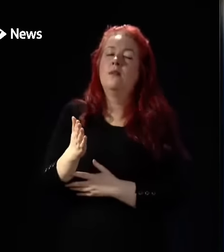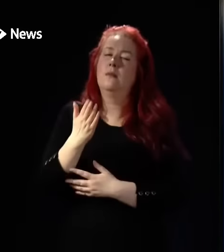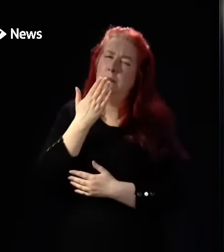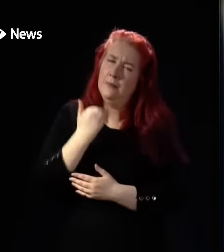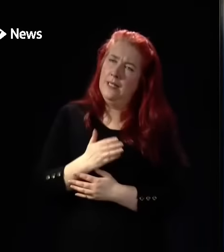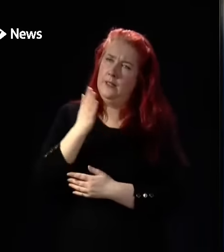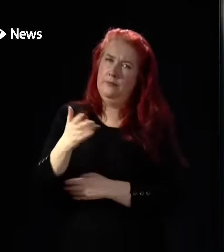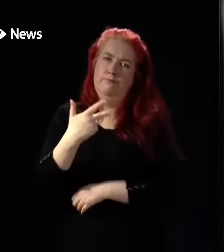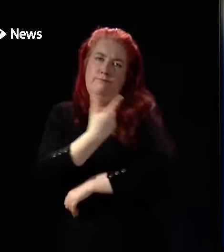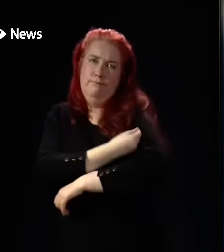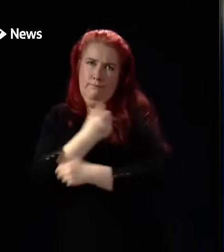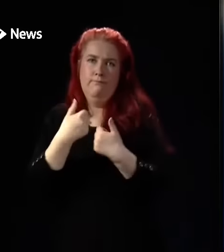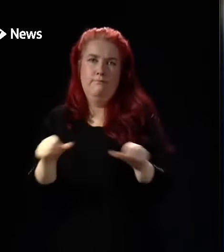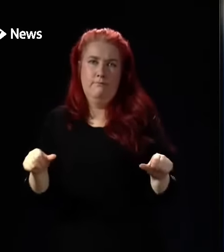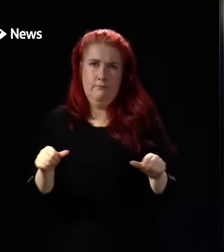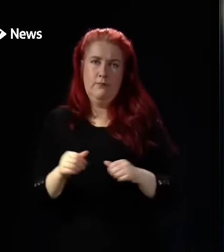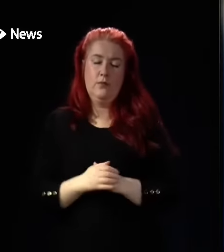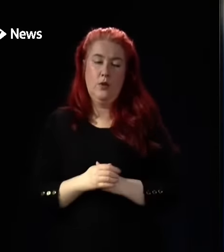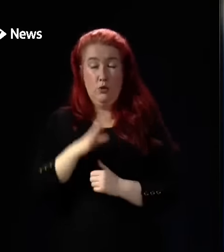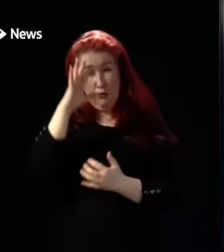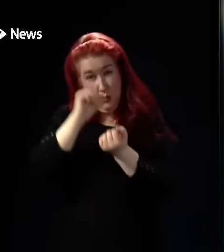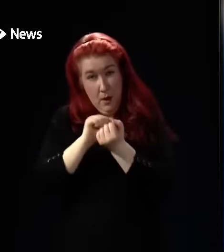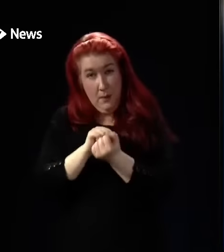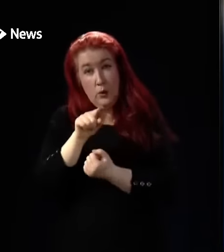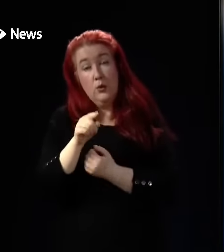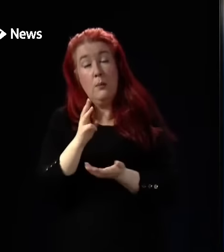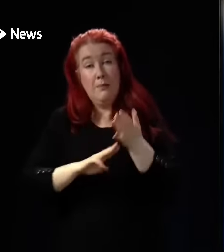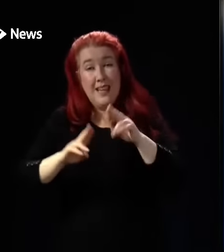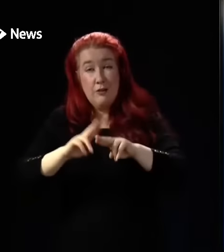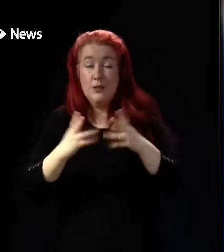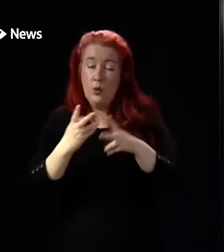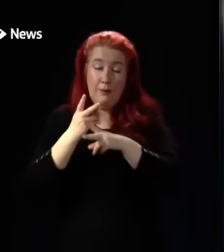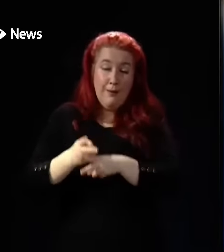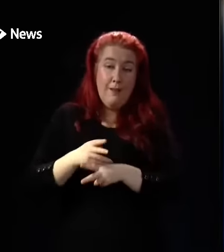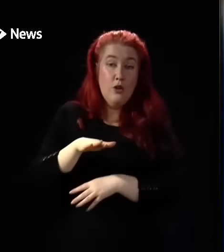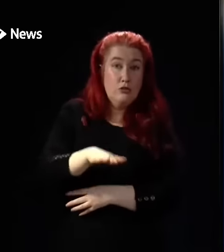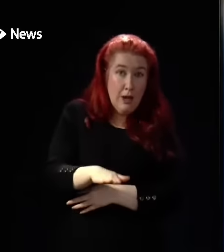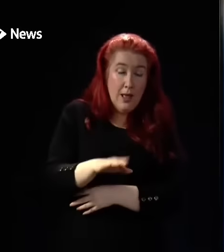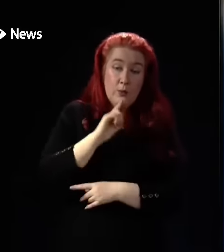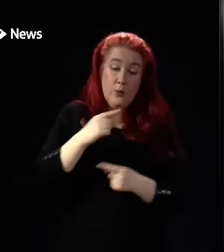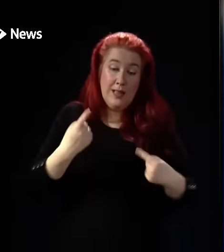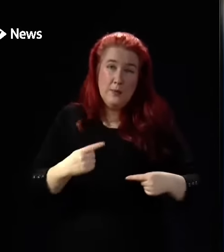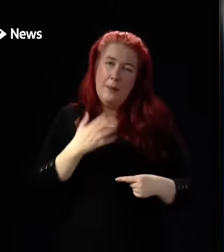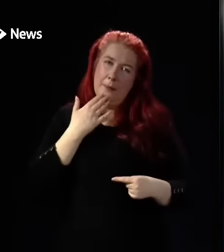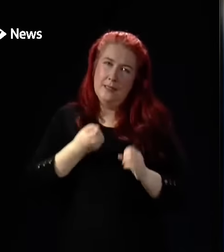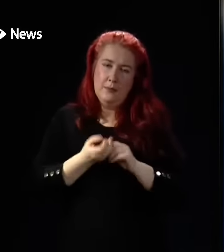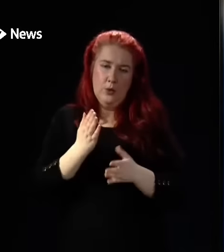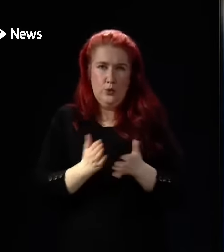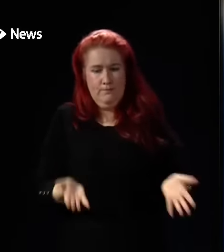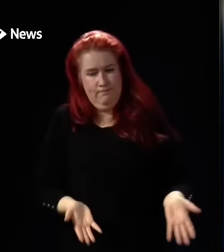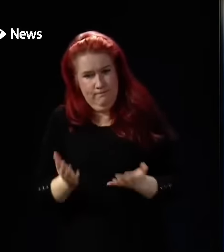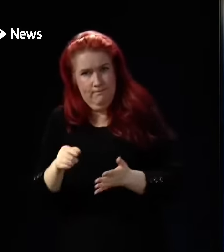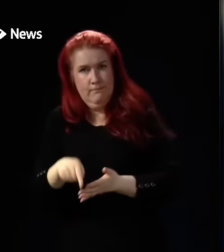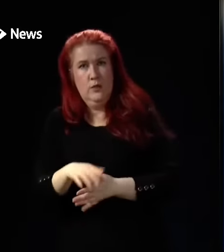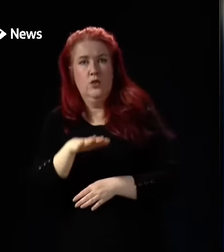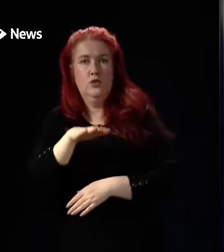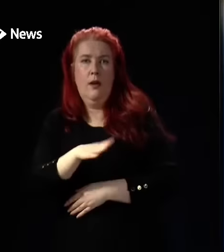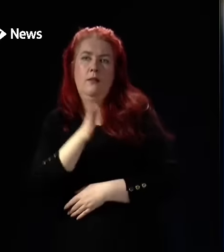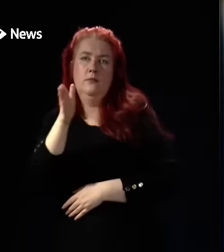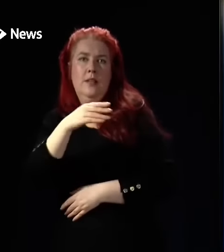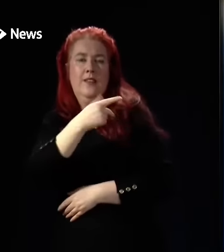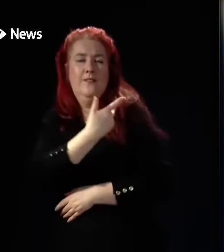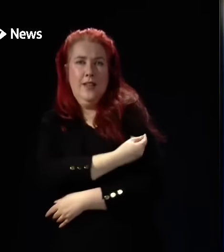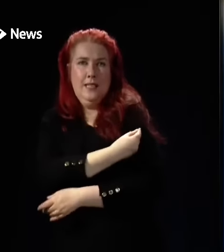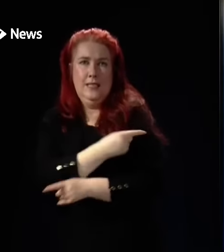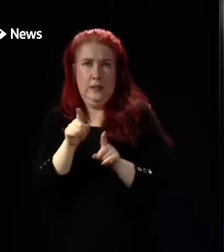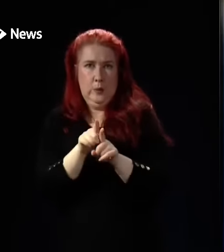vaccinated. And remember, if you're the parent or carer of a child who is eligible, please make sure they get vaccinated too. It's